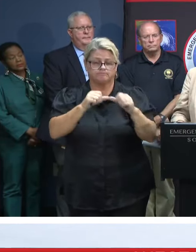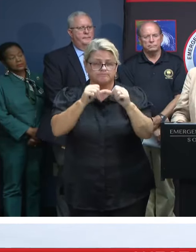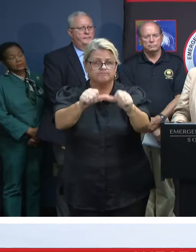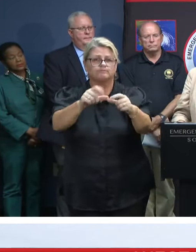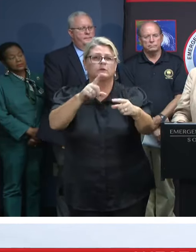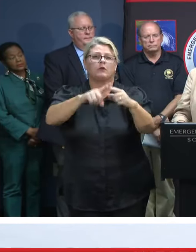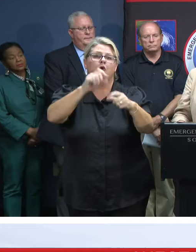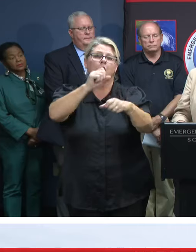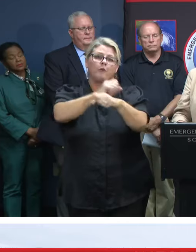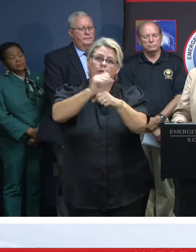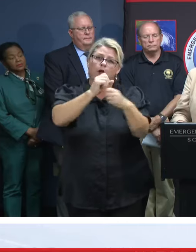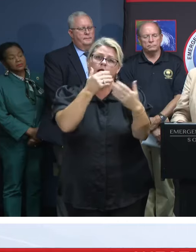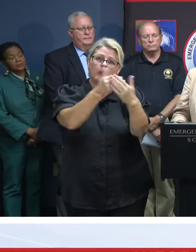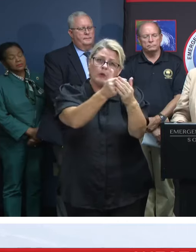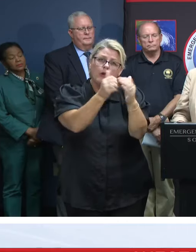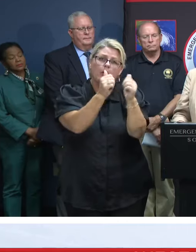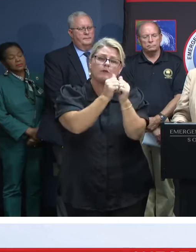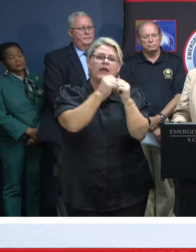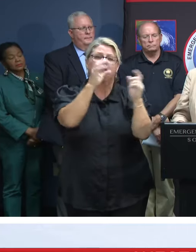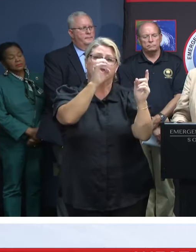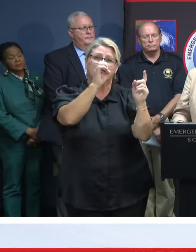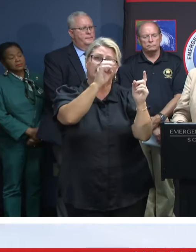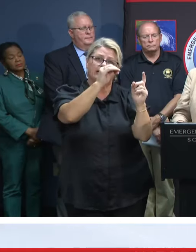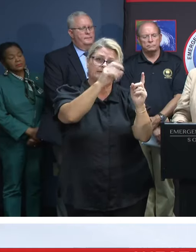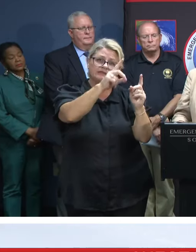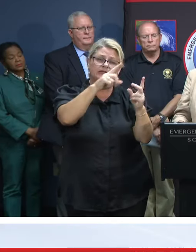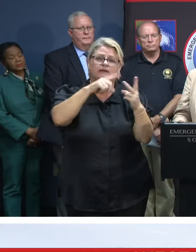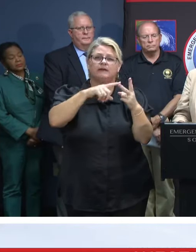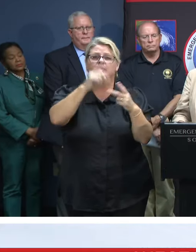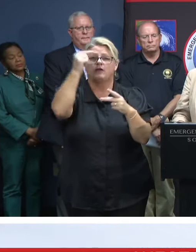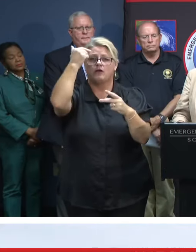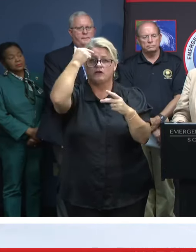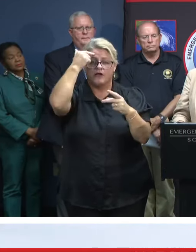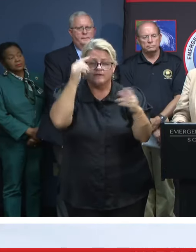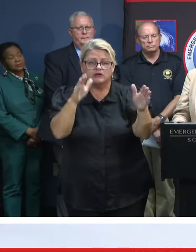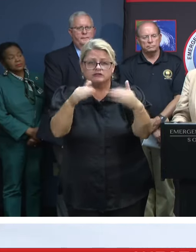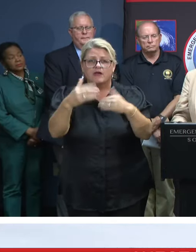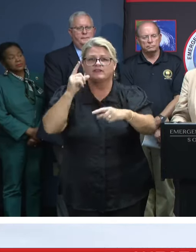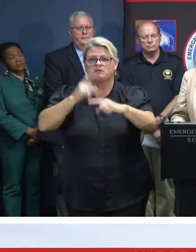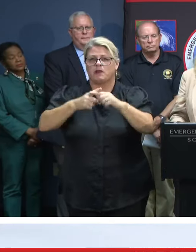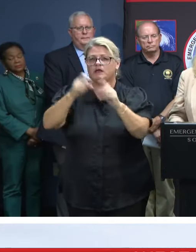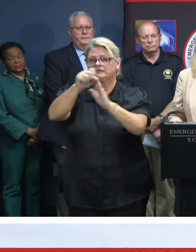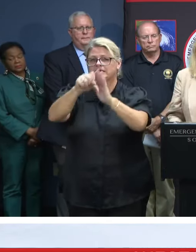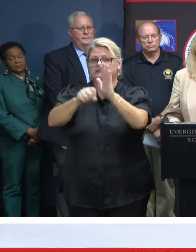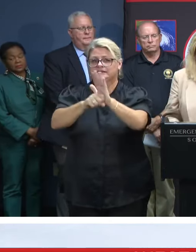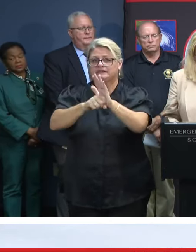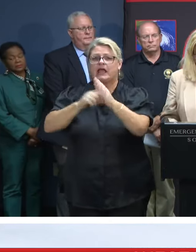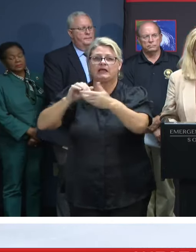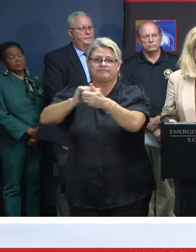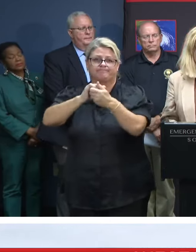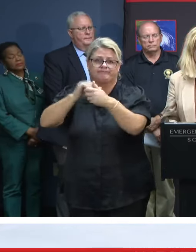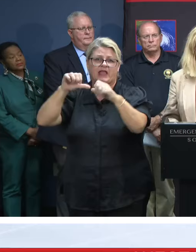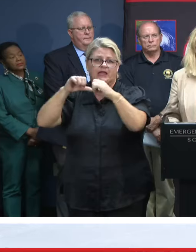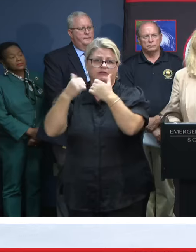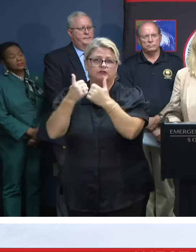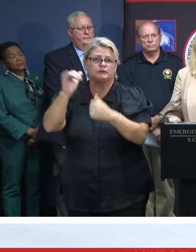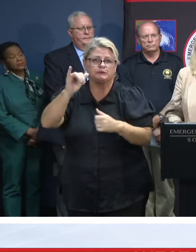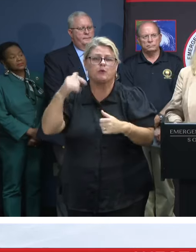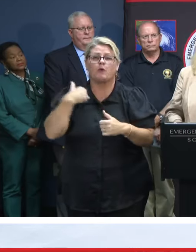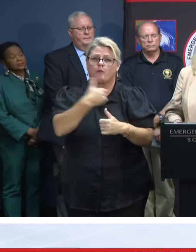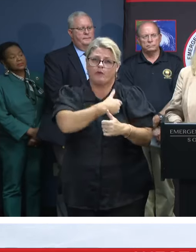with the governor's office, SEMD, with our fellow state agencies, and with local officials around the state as we prepare